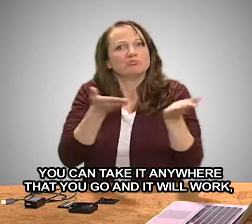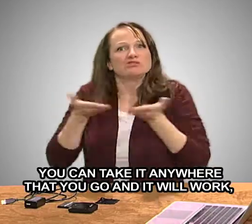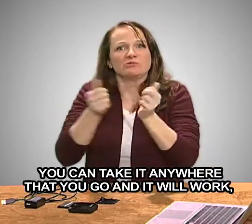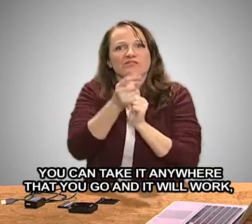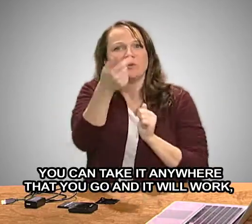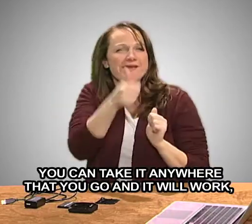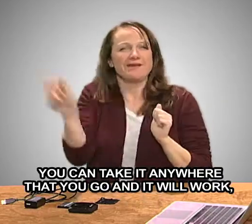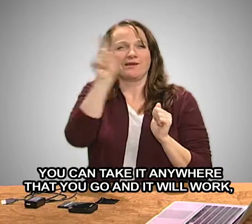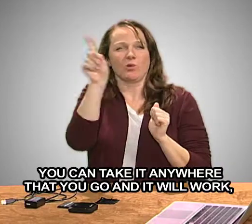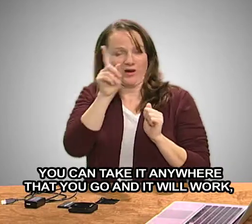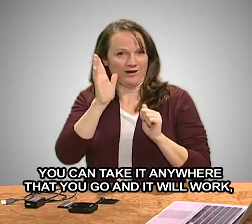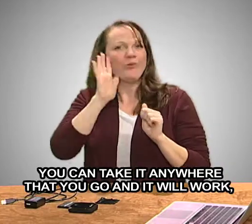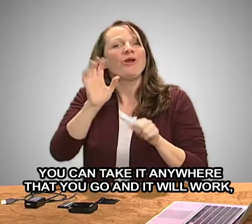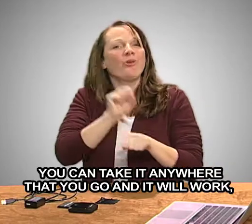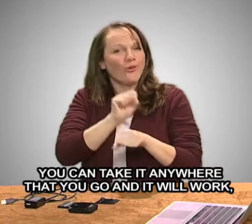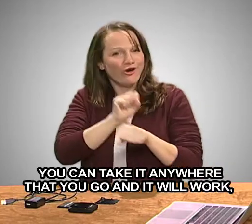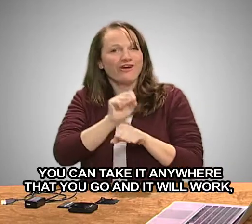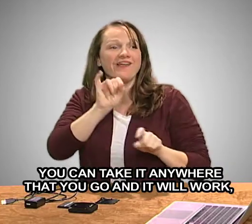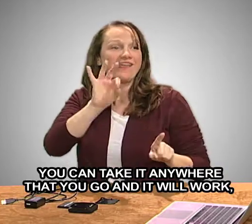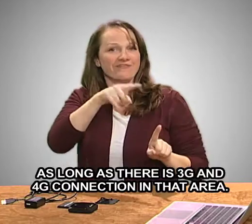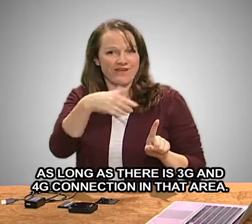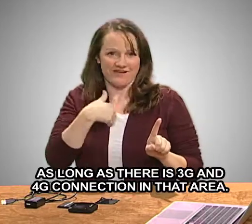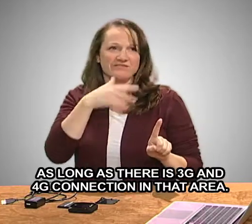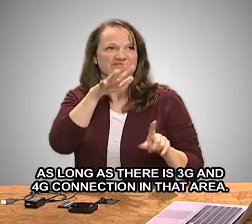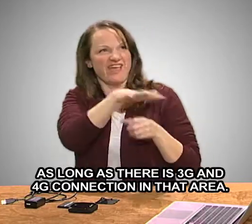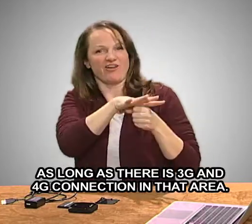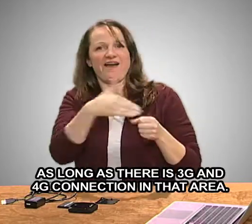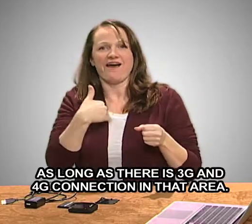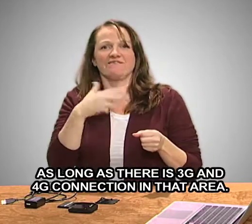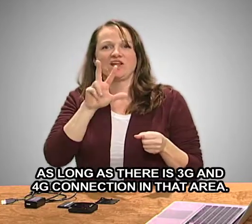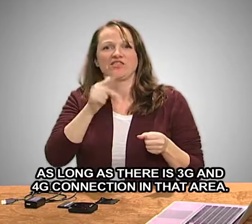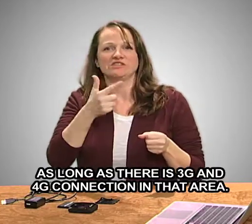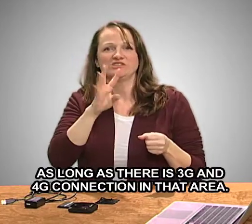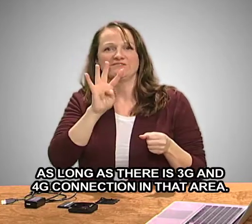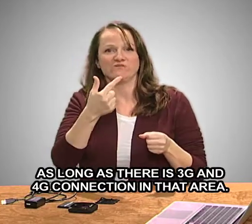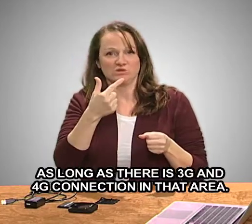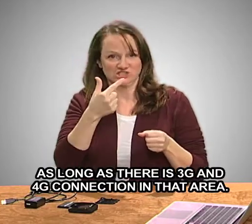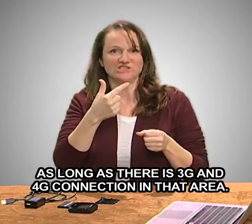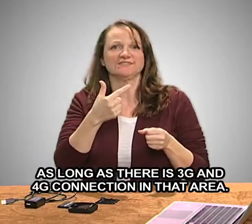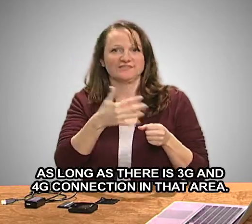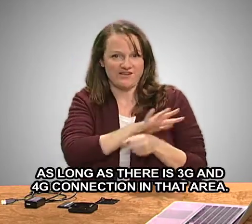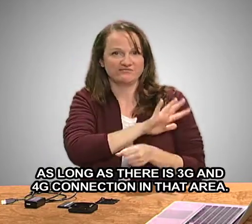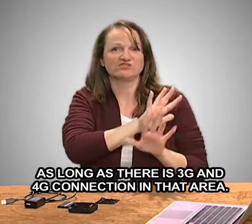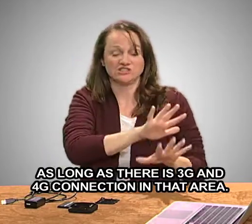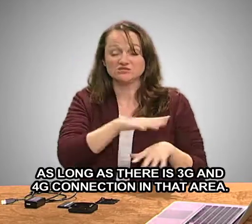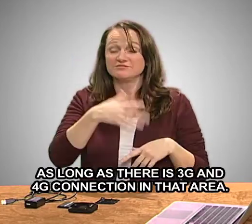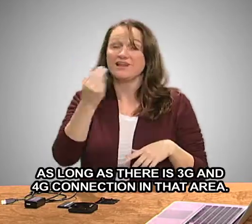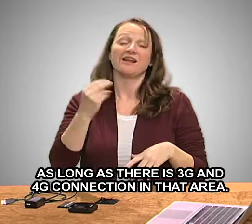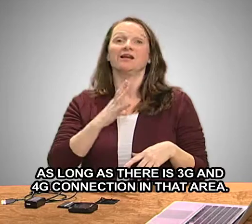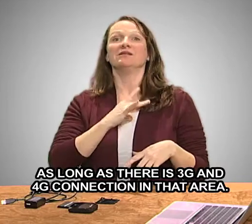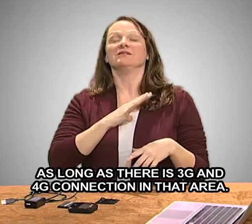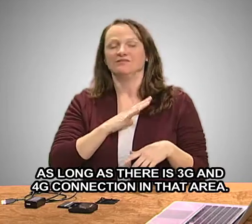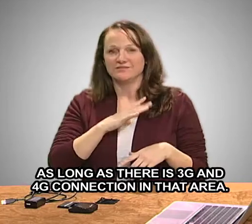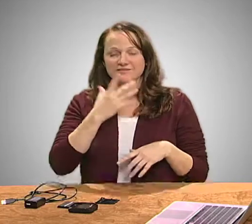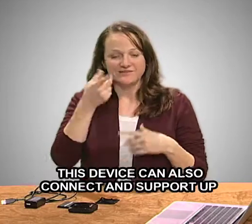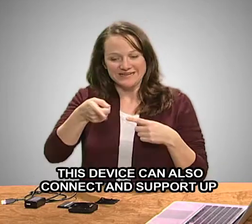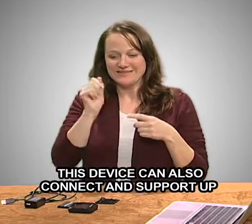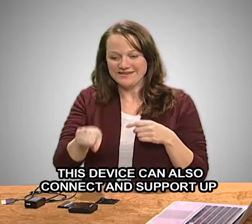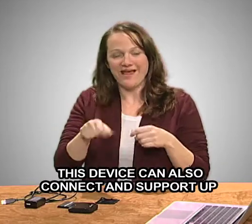with you anywhere that you go, and it will work, as long as that there is 3G and 4G connection in that area. This device